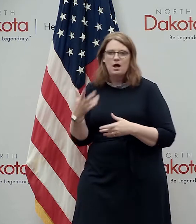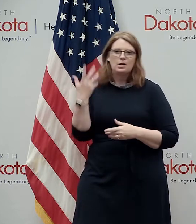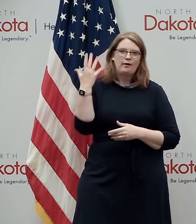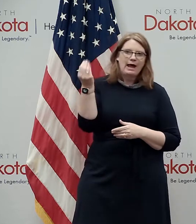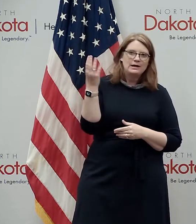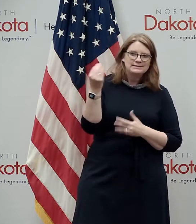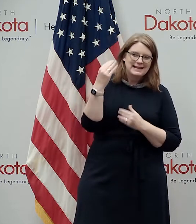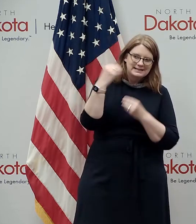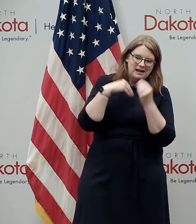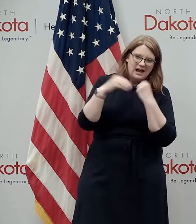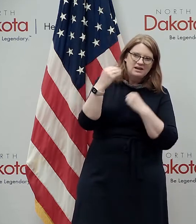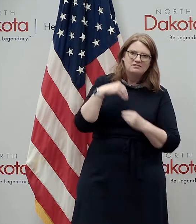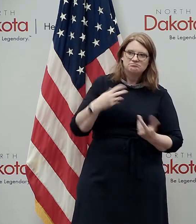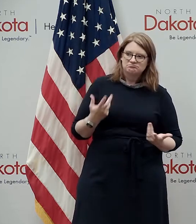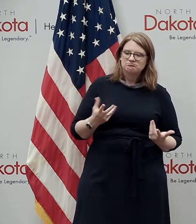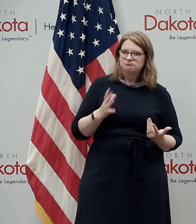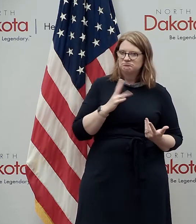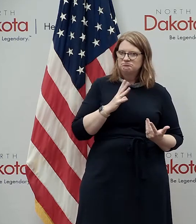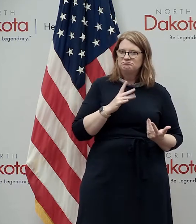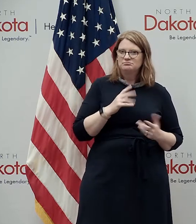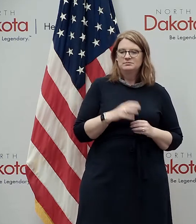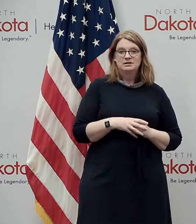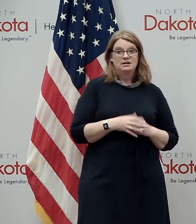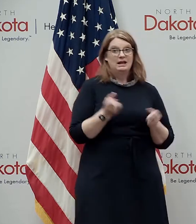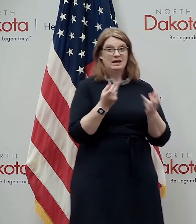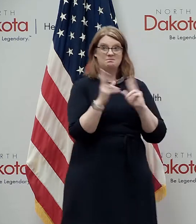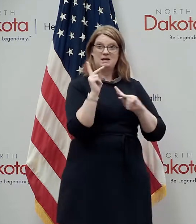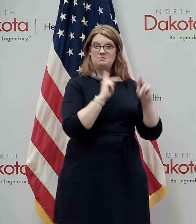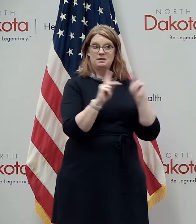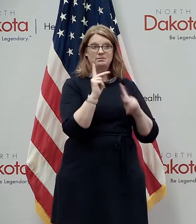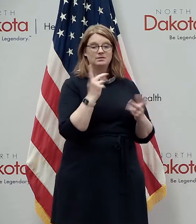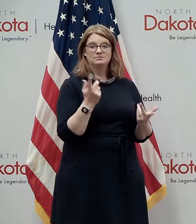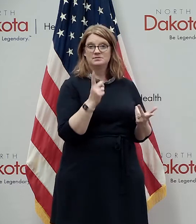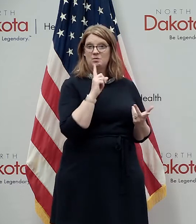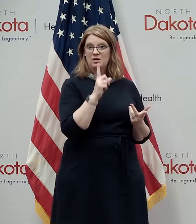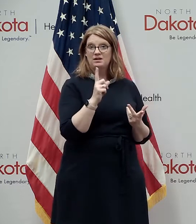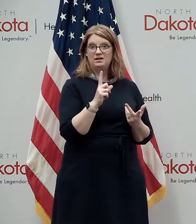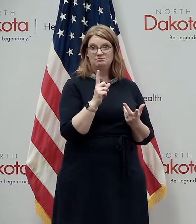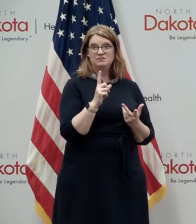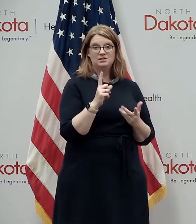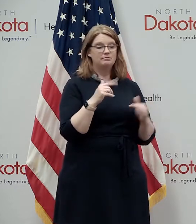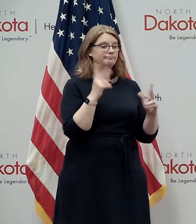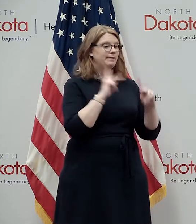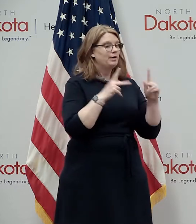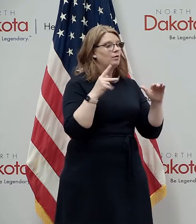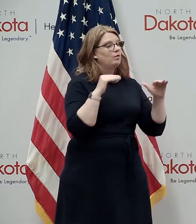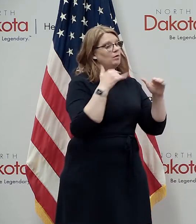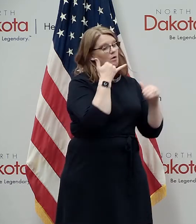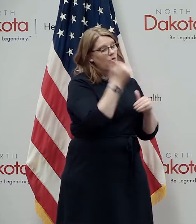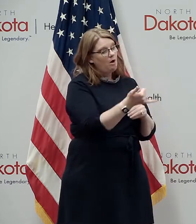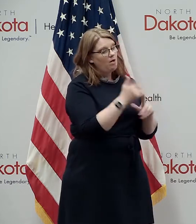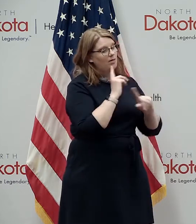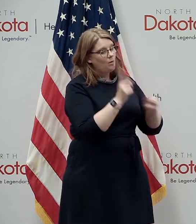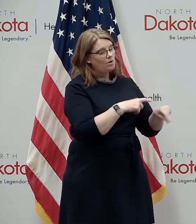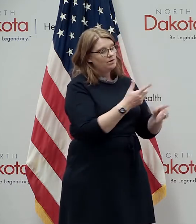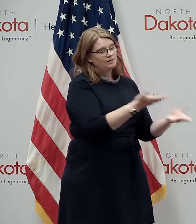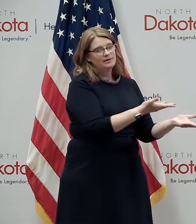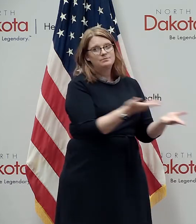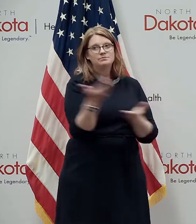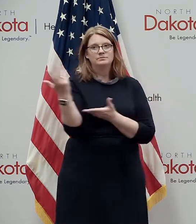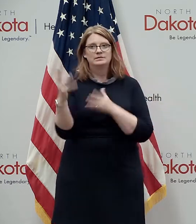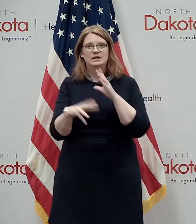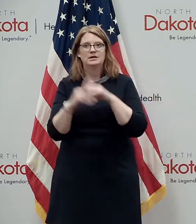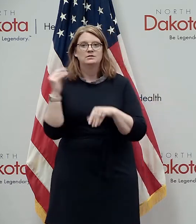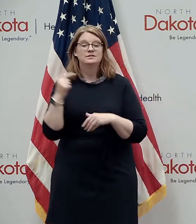haven't had it in past and i know a number of people are reporting that they're doing great takeaway business and and uh and even even as last weekend i heard some